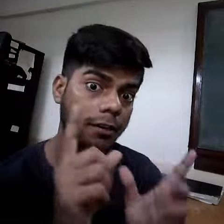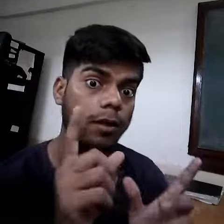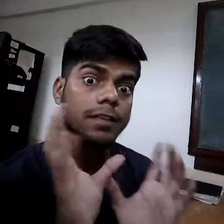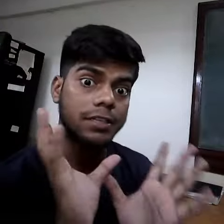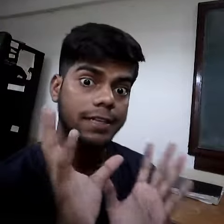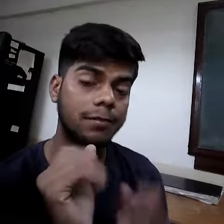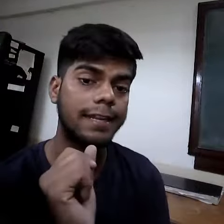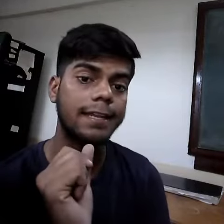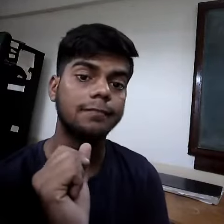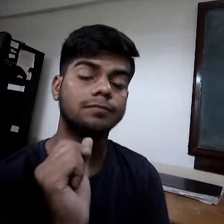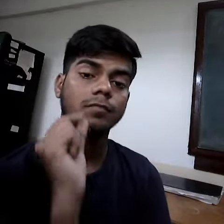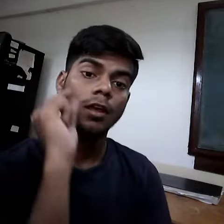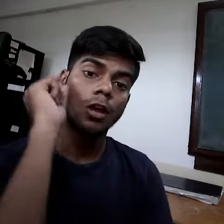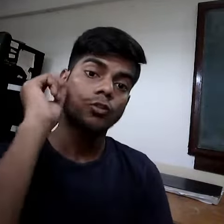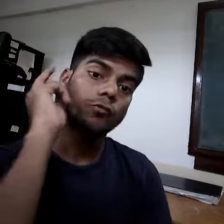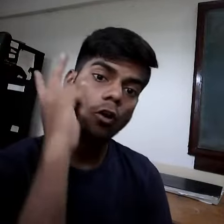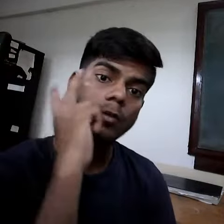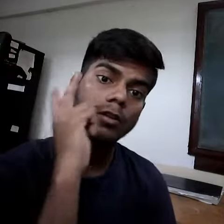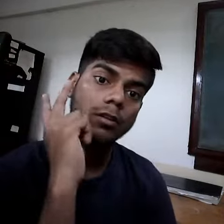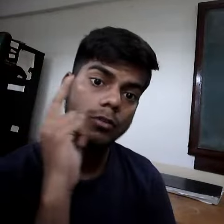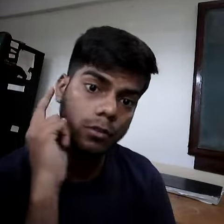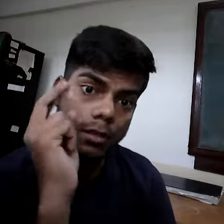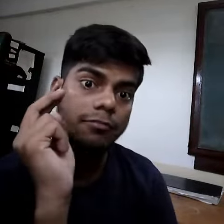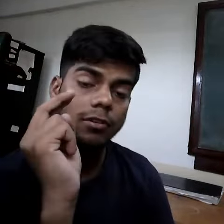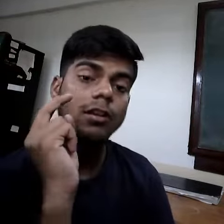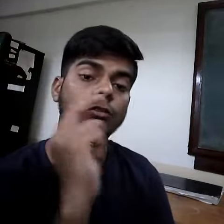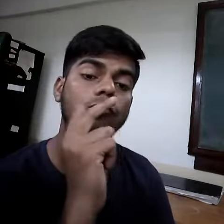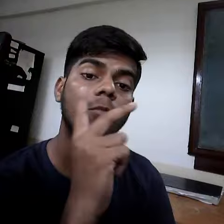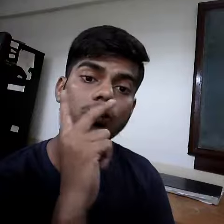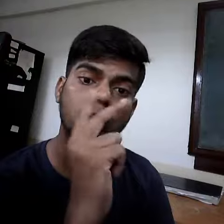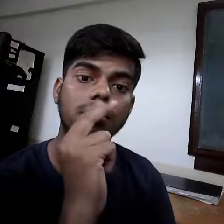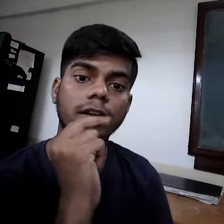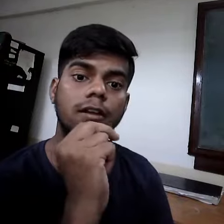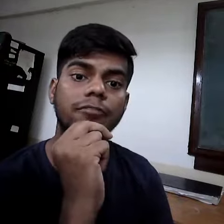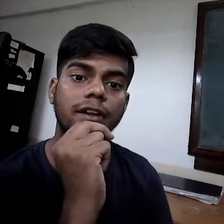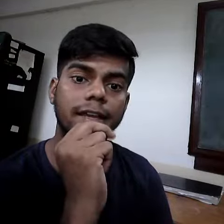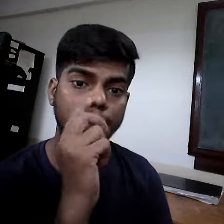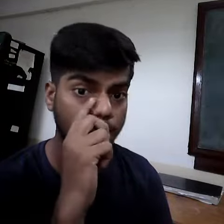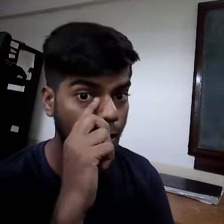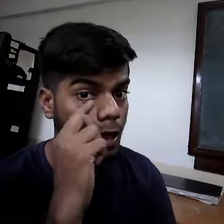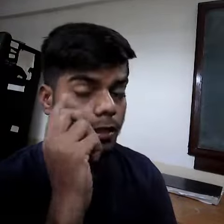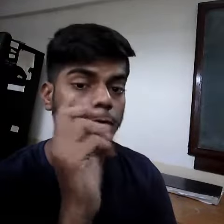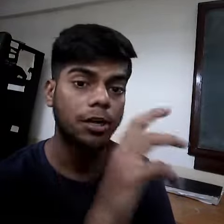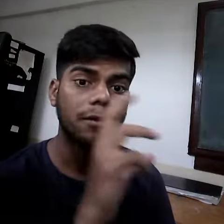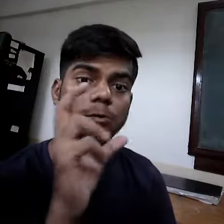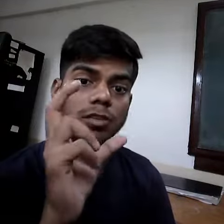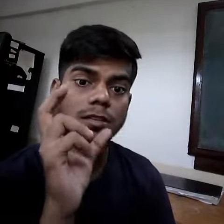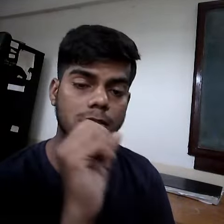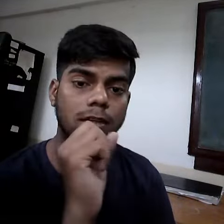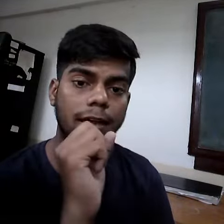requires a genitive material to form two different DNA. Whatever process is